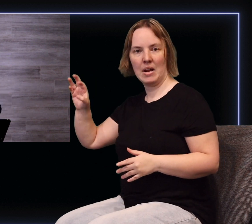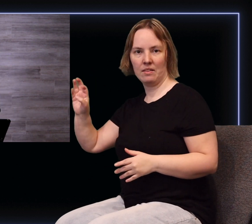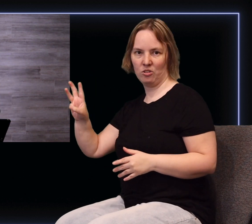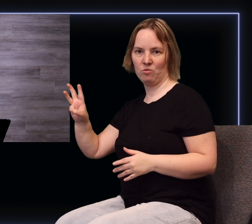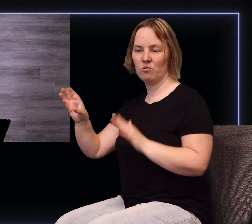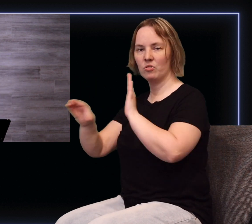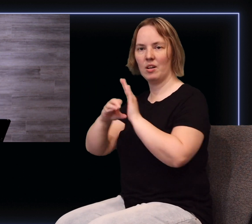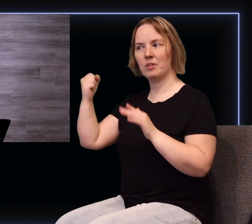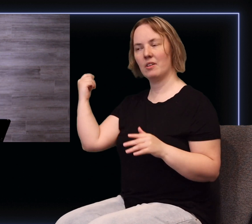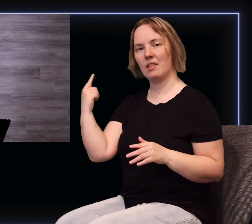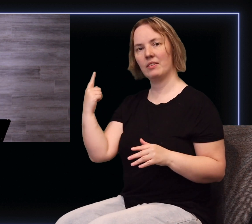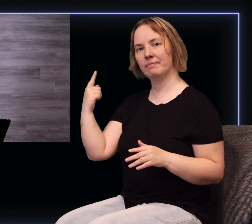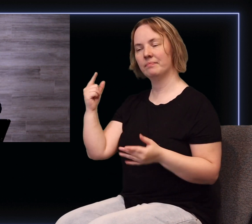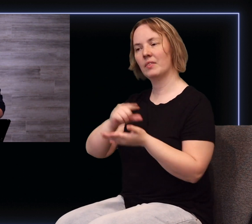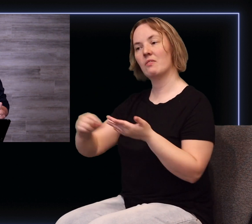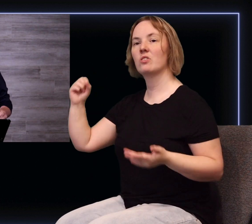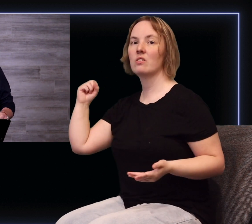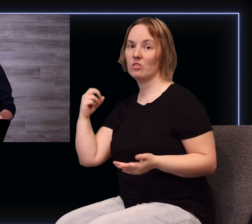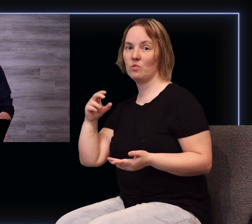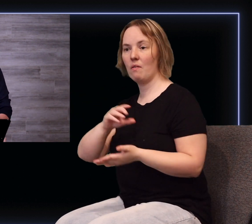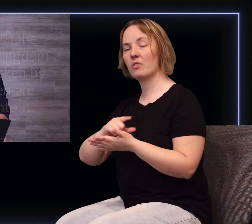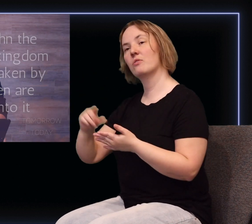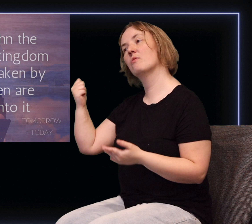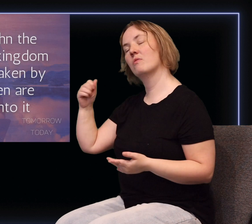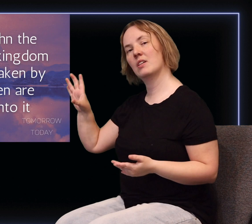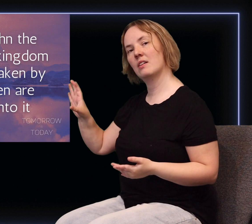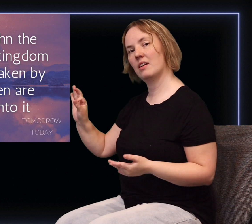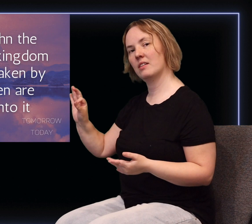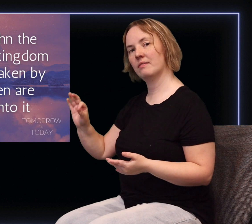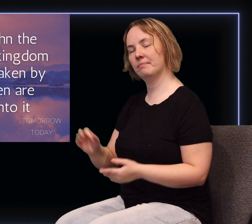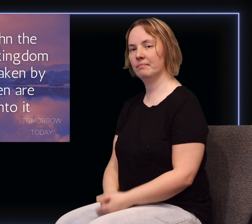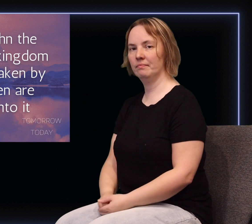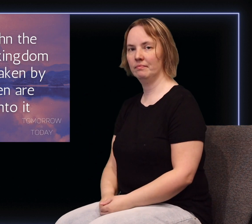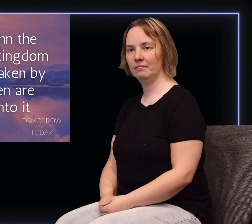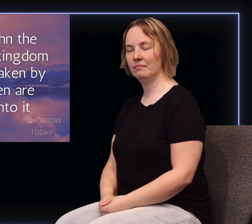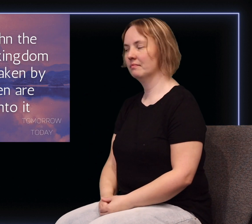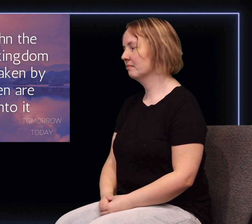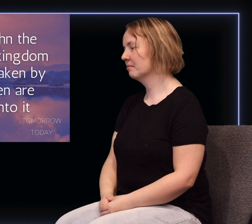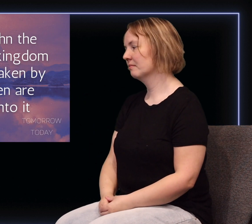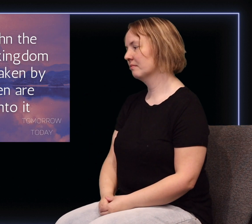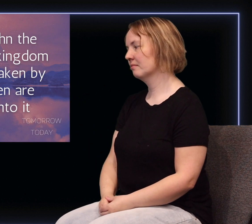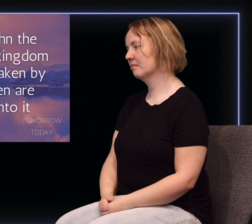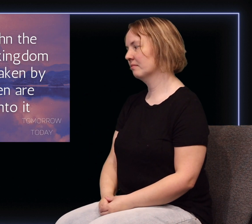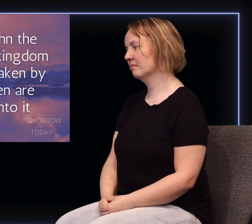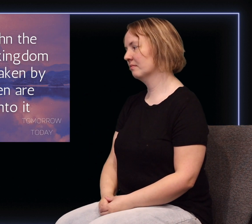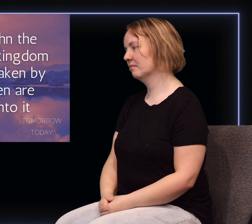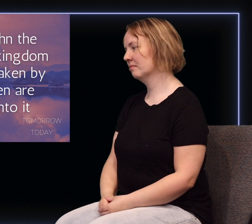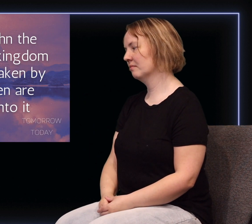morning, Matthew chapter 11, verses 12 through to 19, He said, From the days of John the Baptist until now, the kingdom of heaven